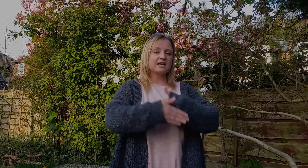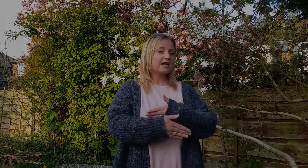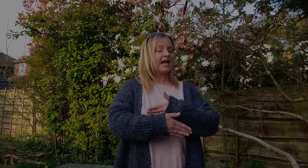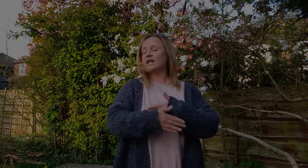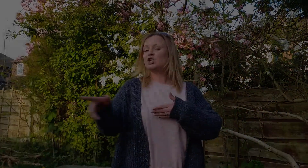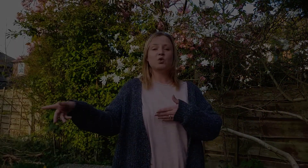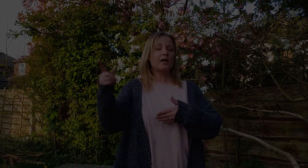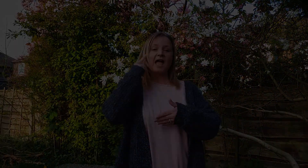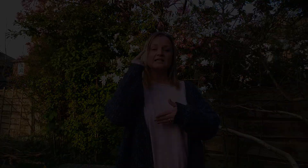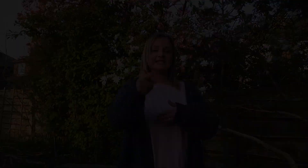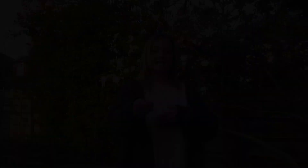dark and you can't see